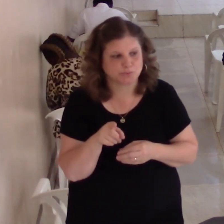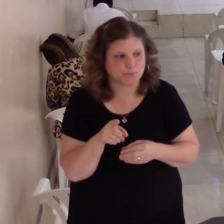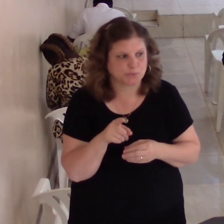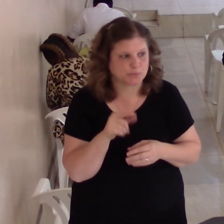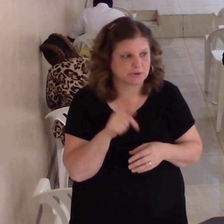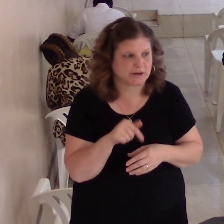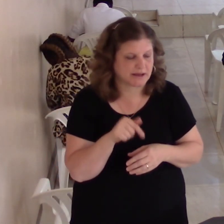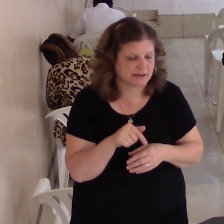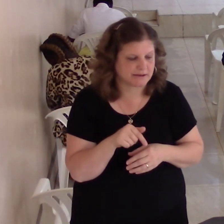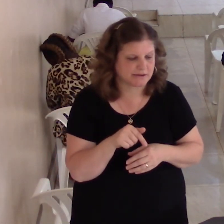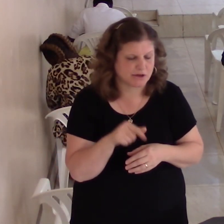are you facing some trial